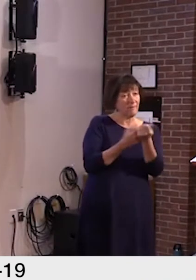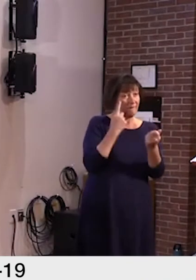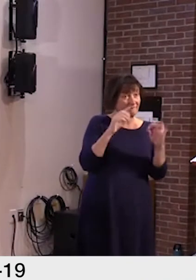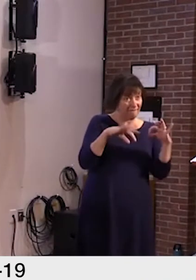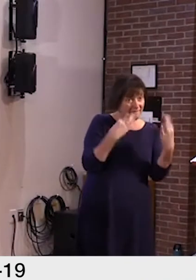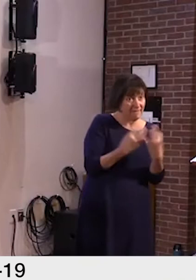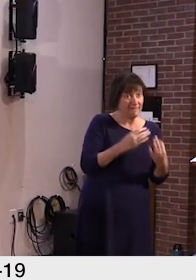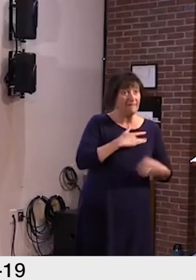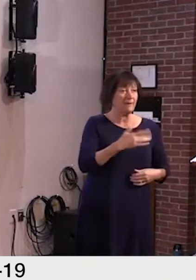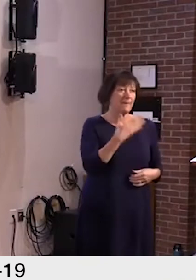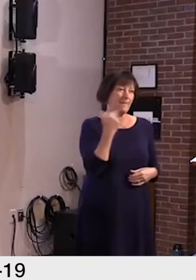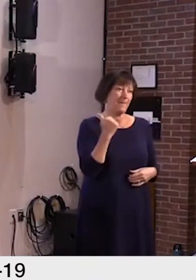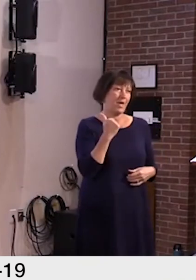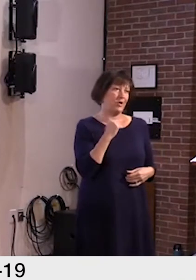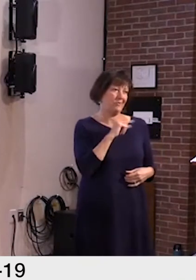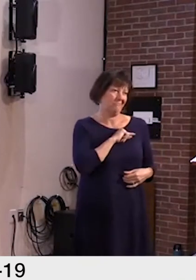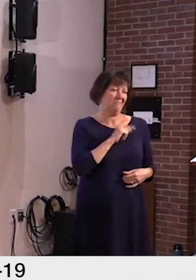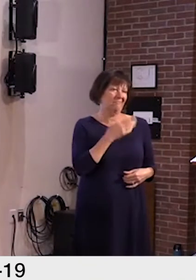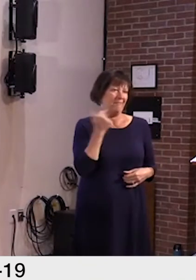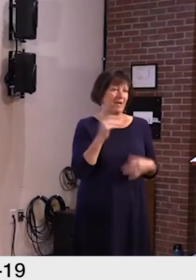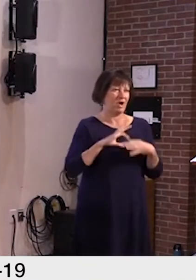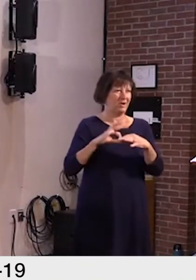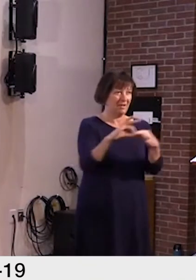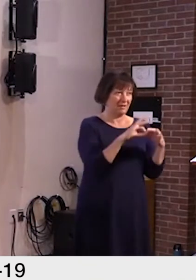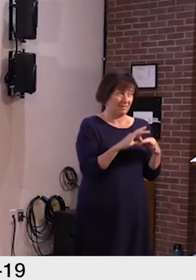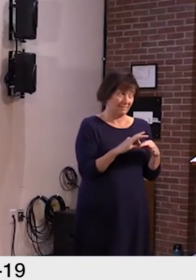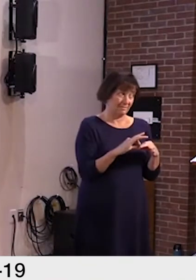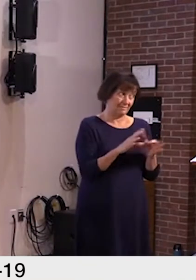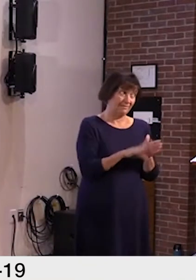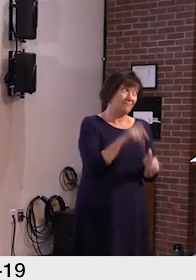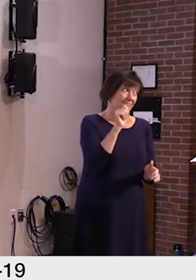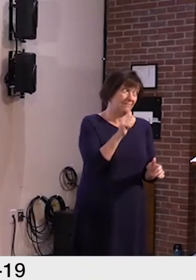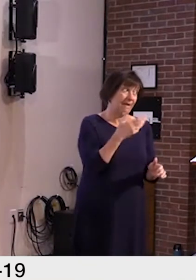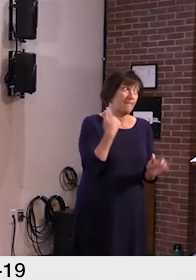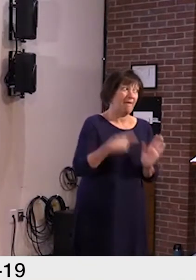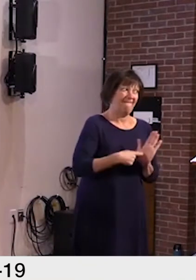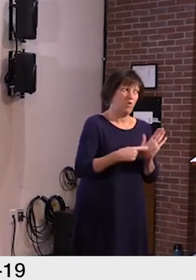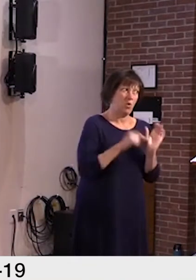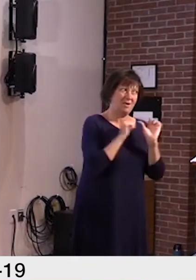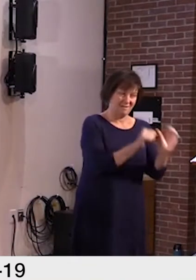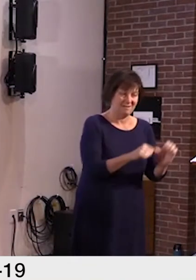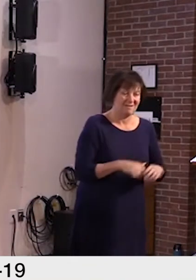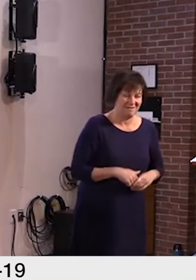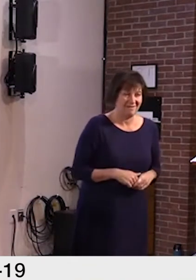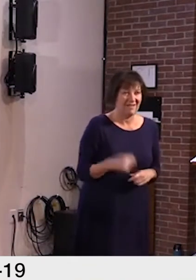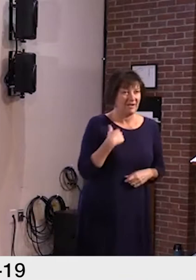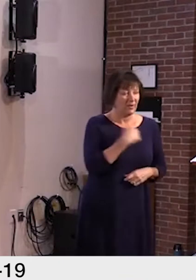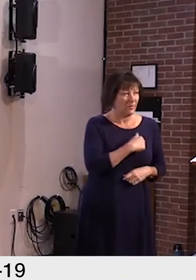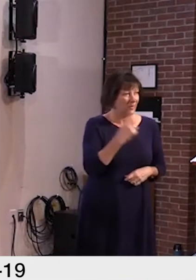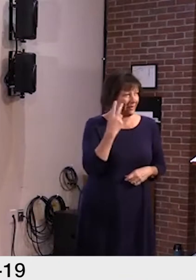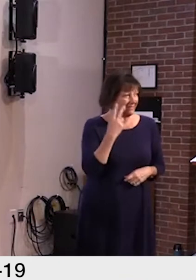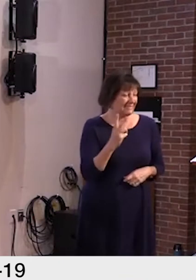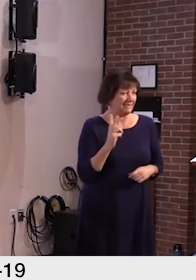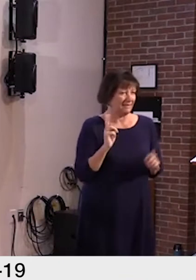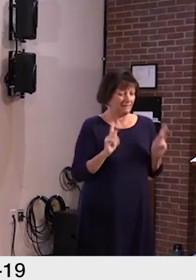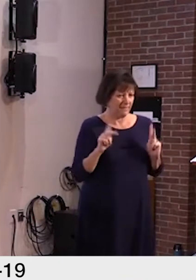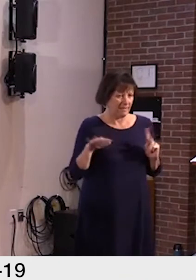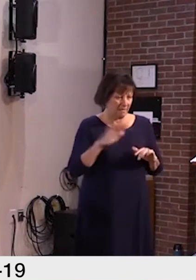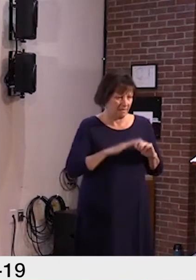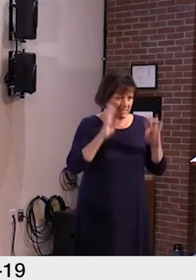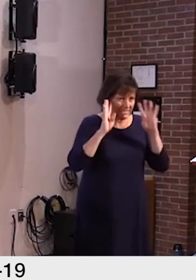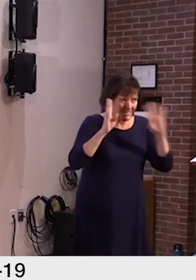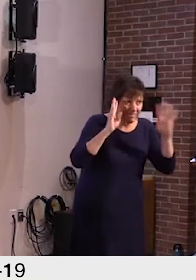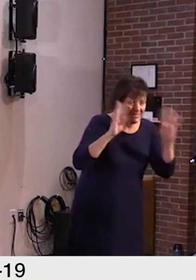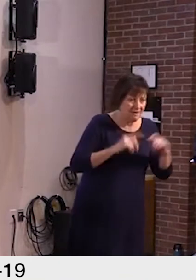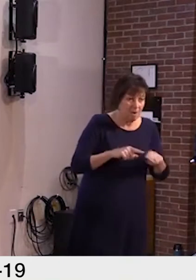families tend to be better coordinated and often more affordable. We've seen innovative partnerships at the local level to help fill in the